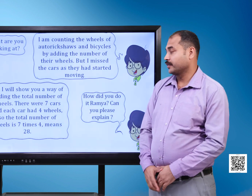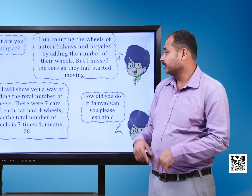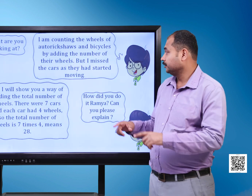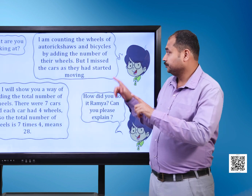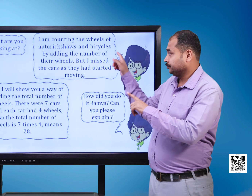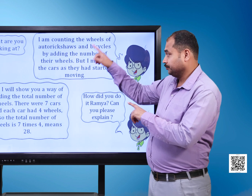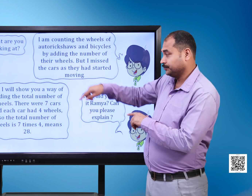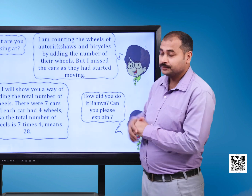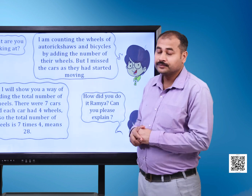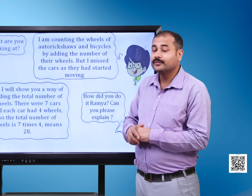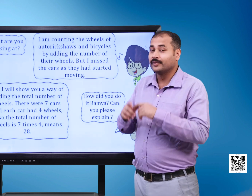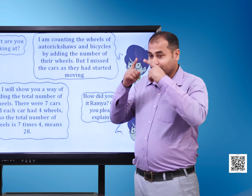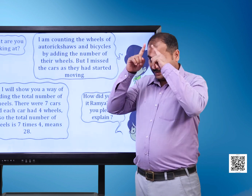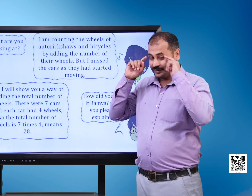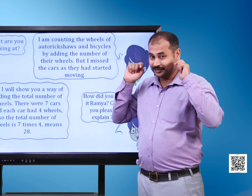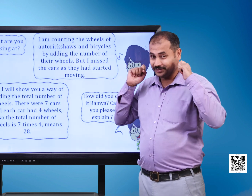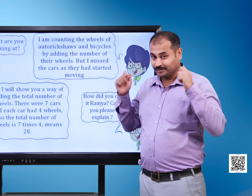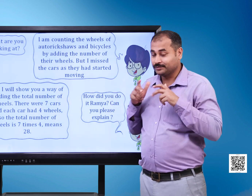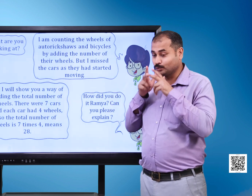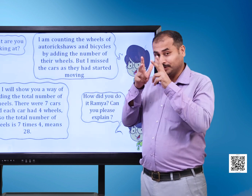The girl says, What are you looking at?